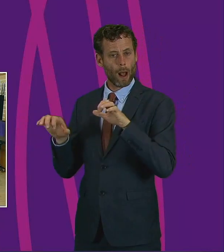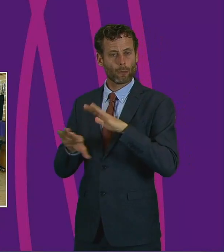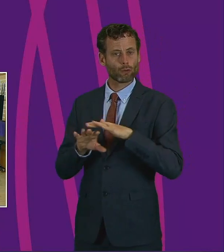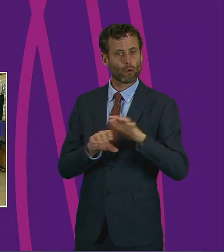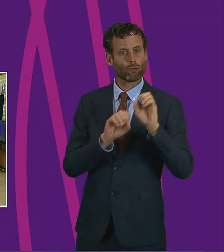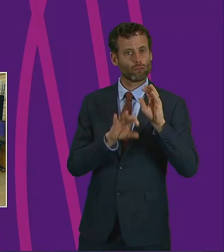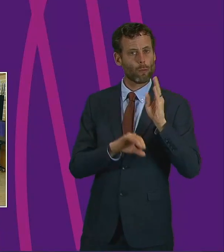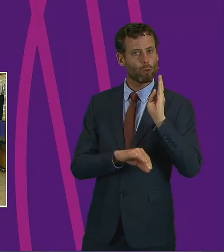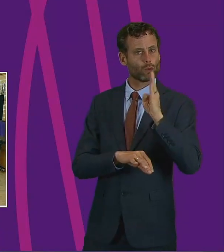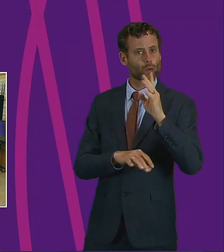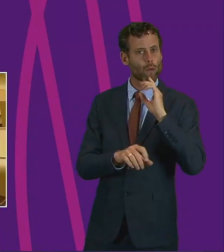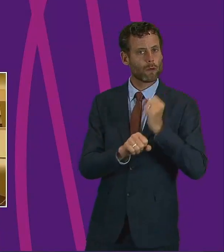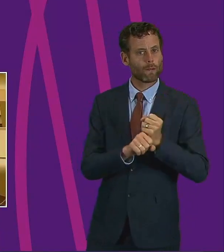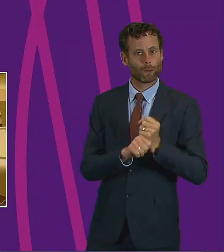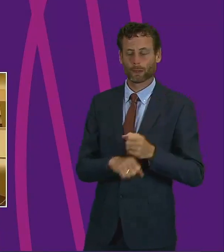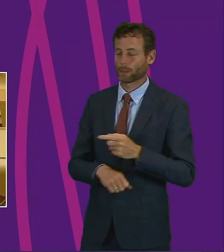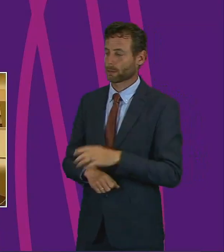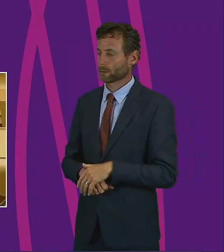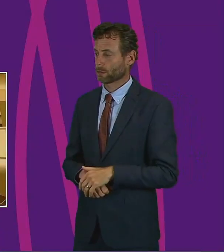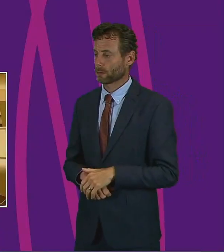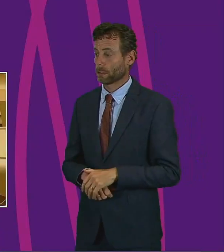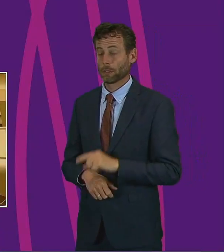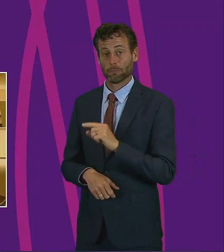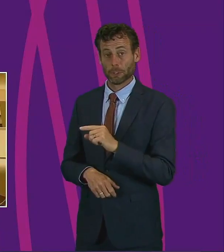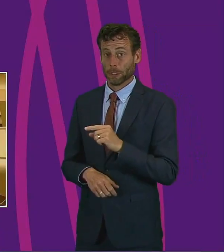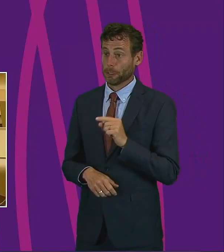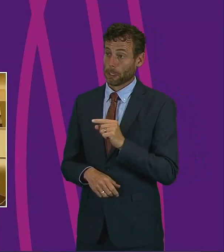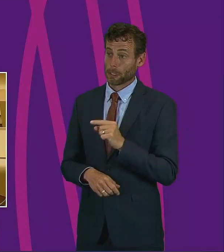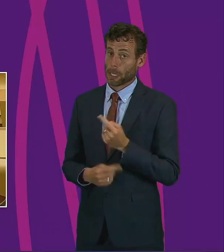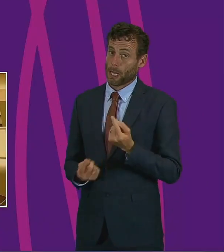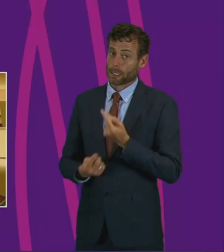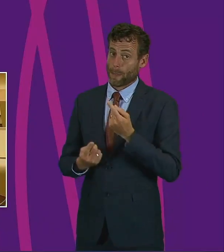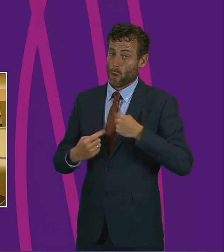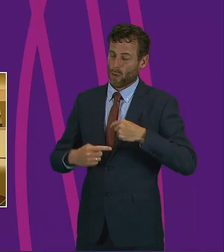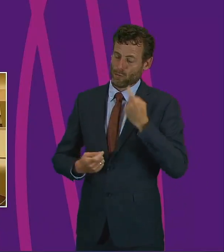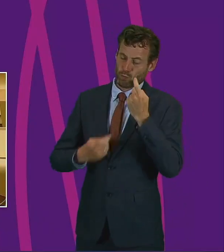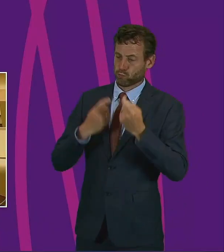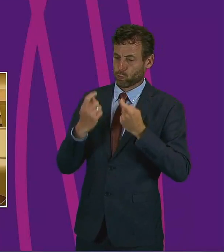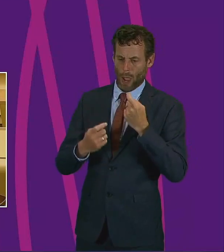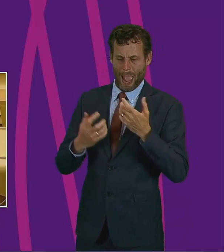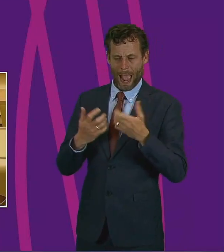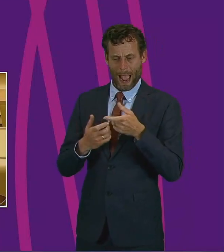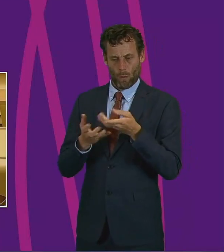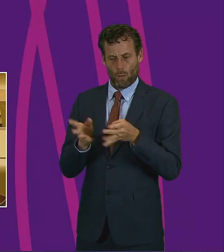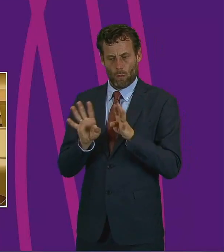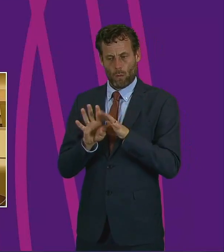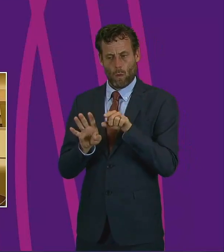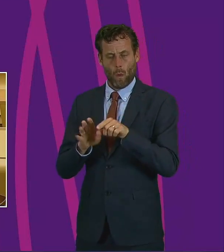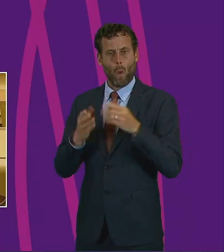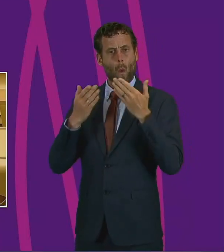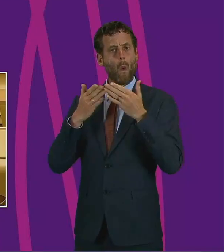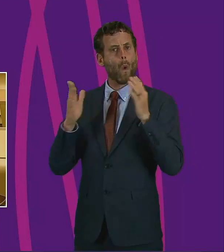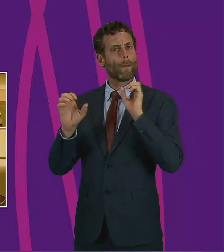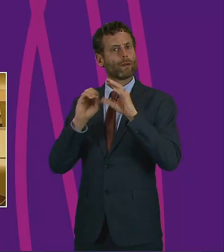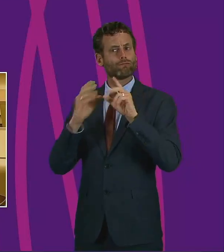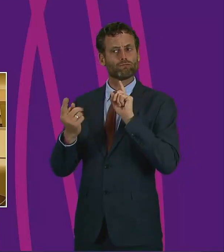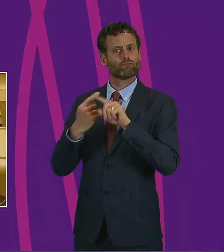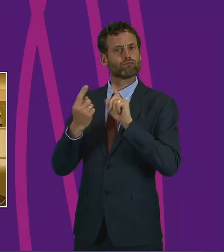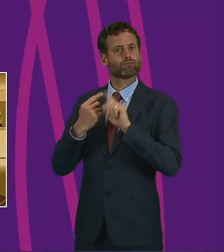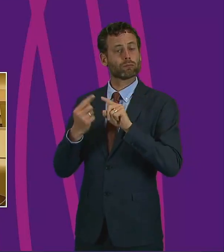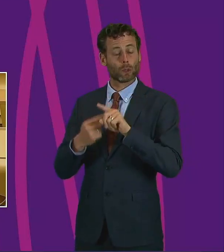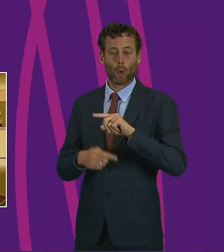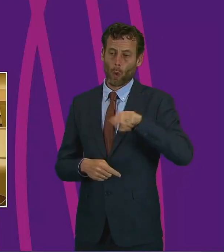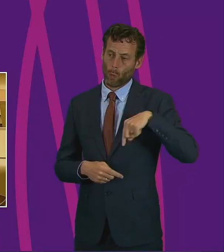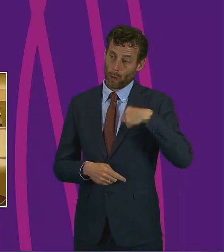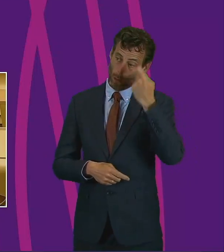Shirley Ann Somerville. Well, it's certainly something that we're very keen to ensure is as open as possible in its working. Eileen Campbell and I will give